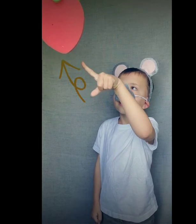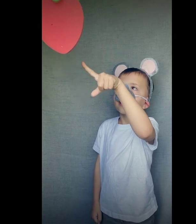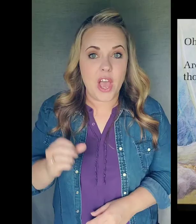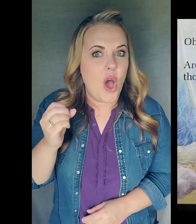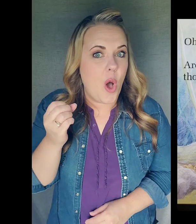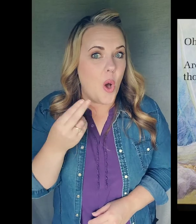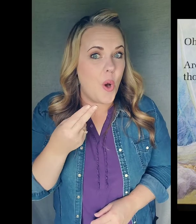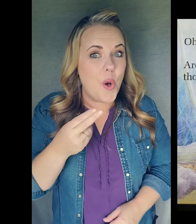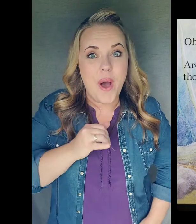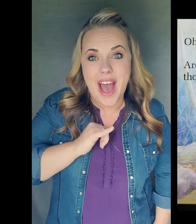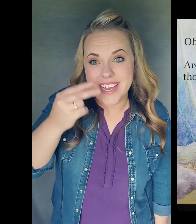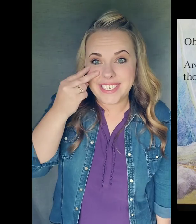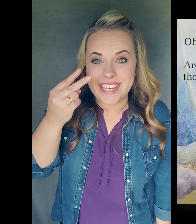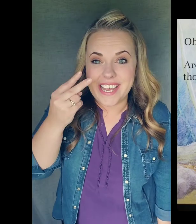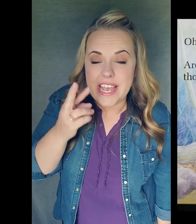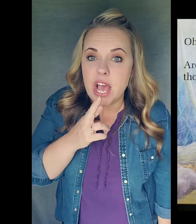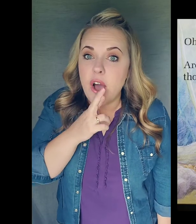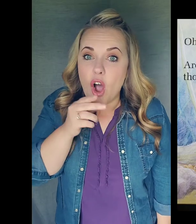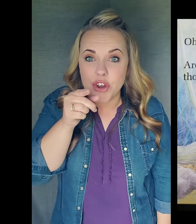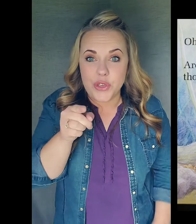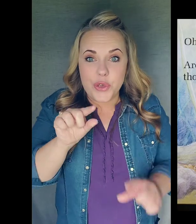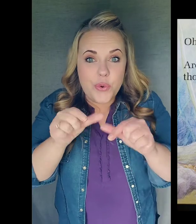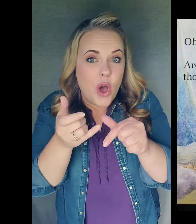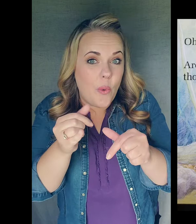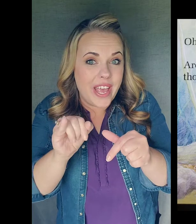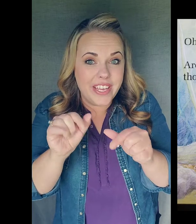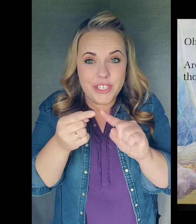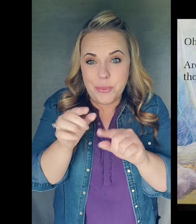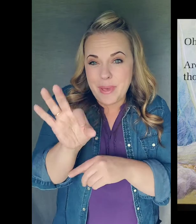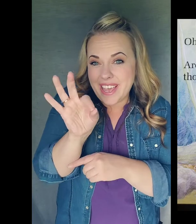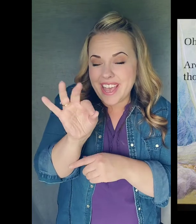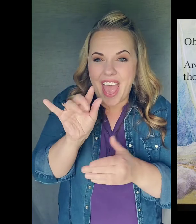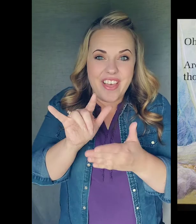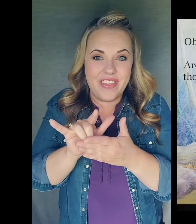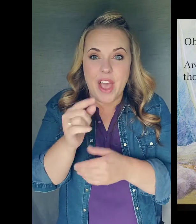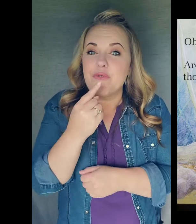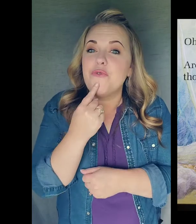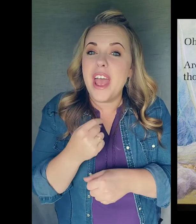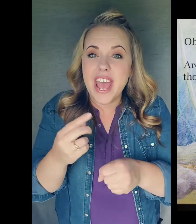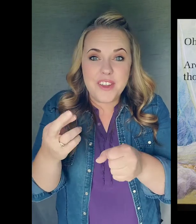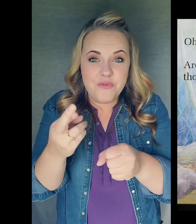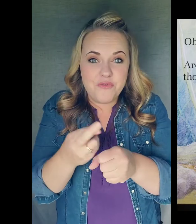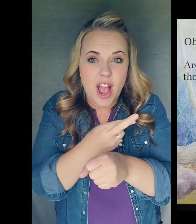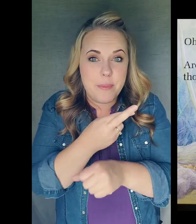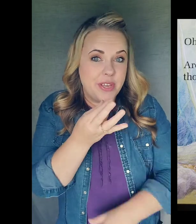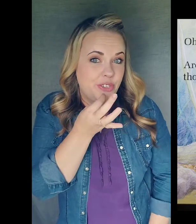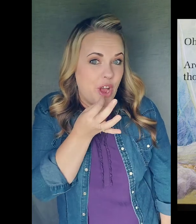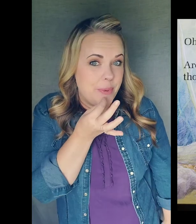Oh, I see. Are you going to pick that Red Ripe Strawberry?